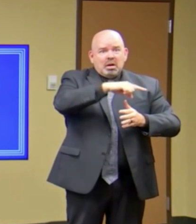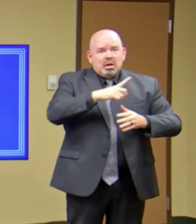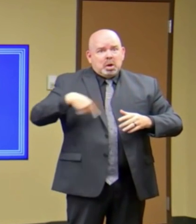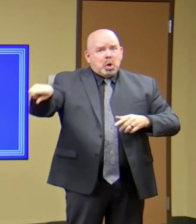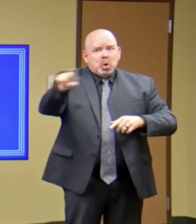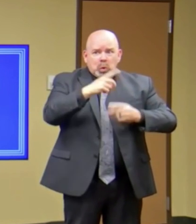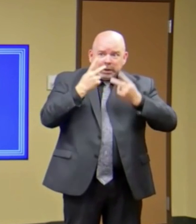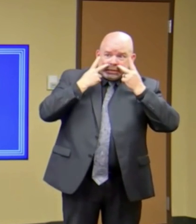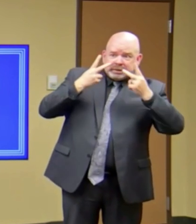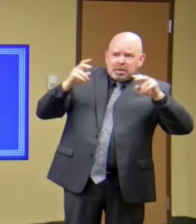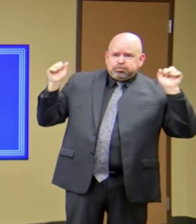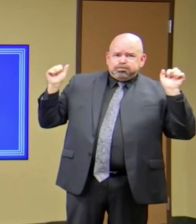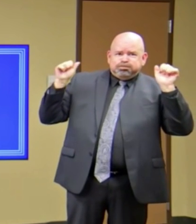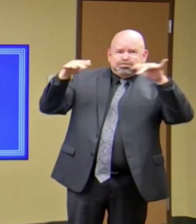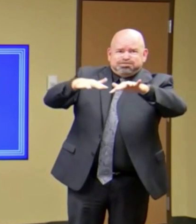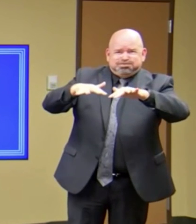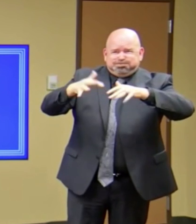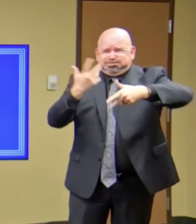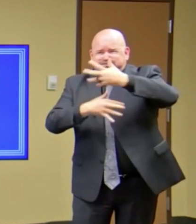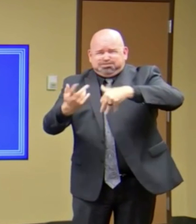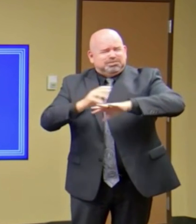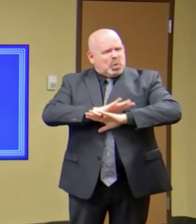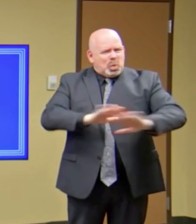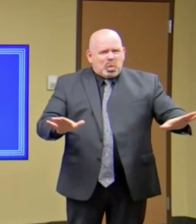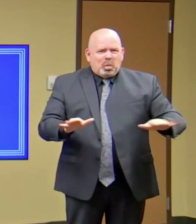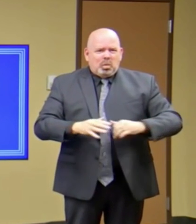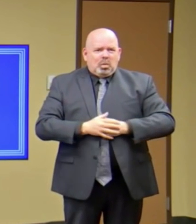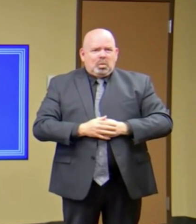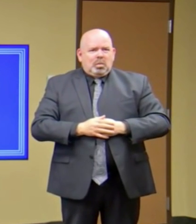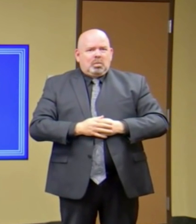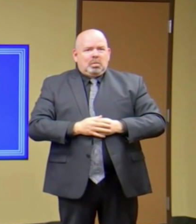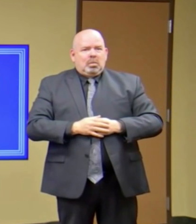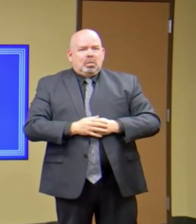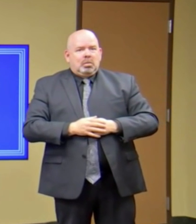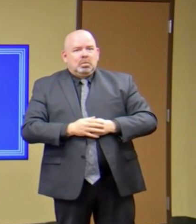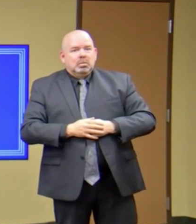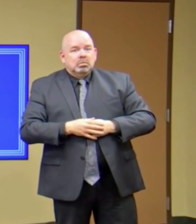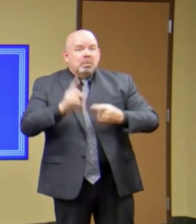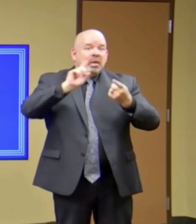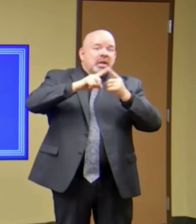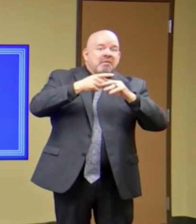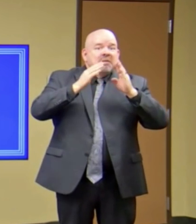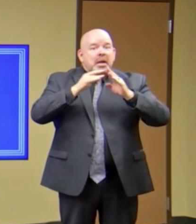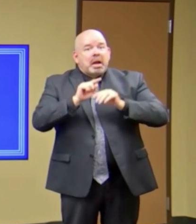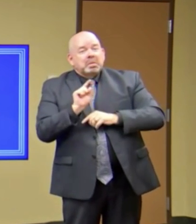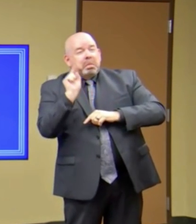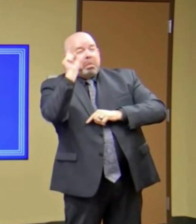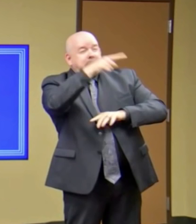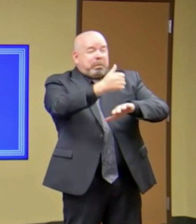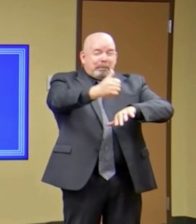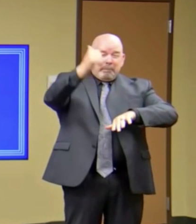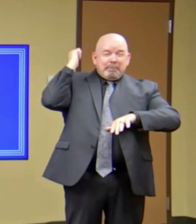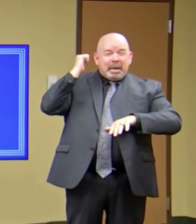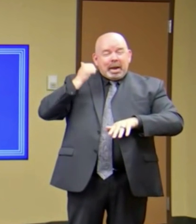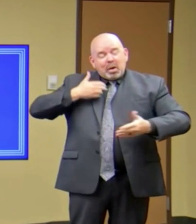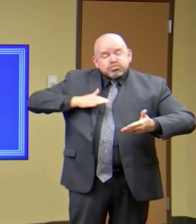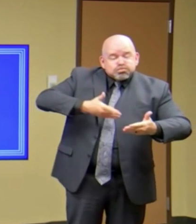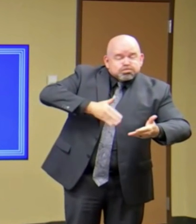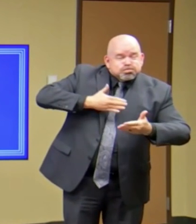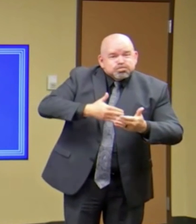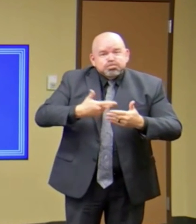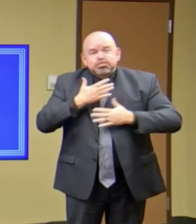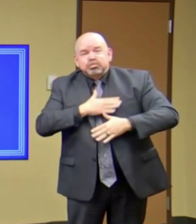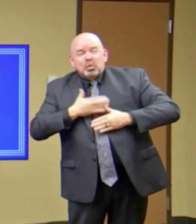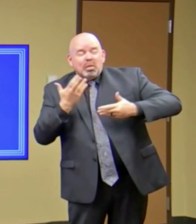So whether that be a backyard barbecue, whether that be, you know, any